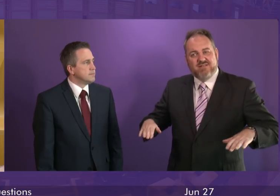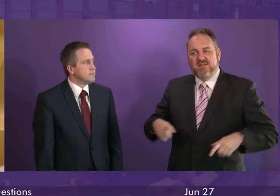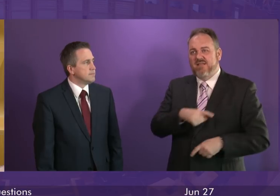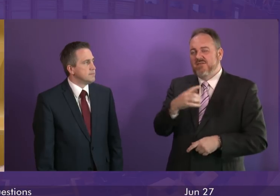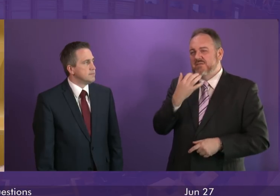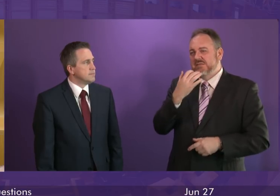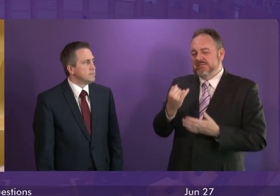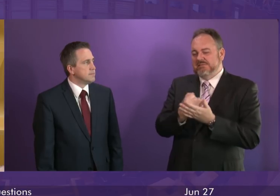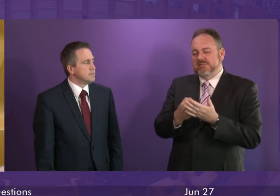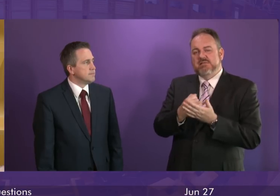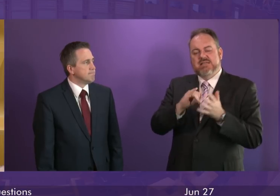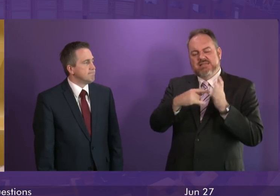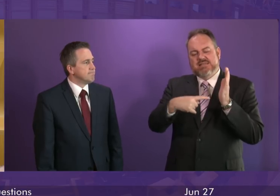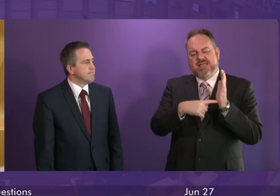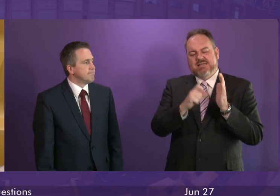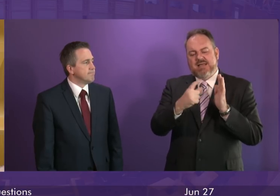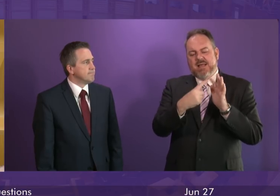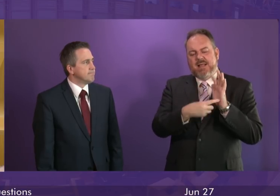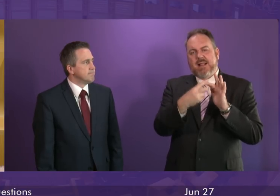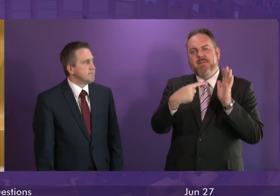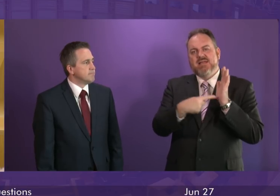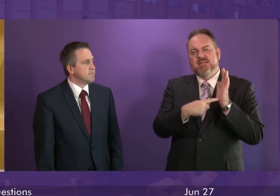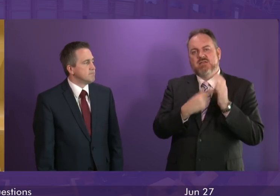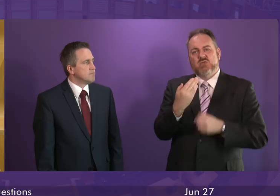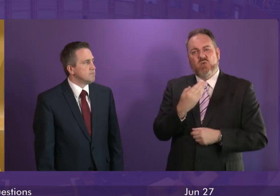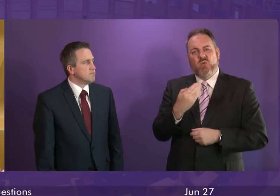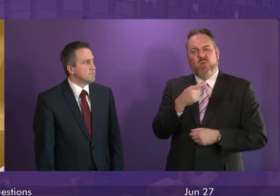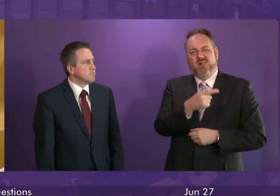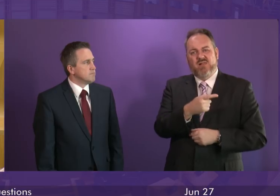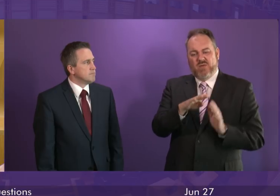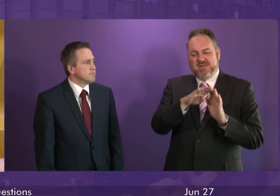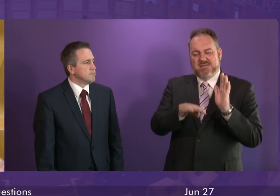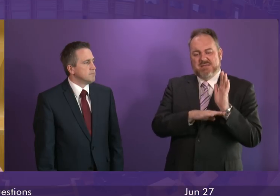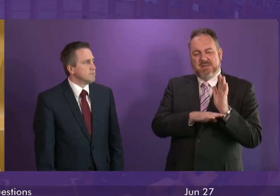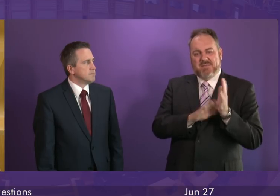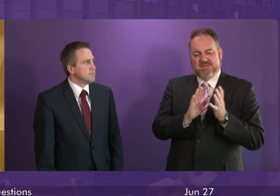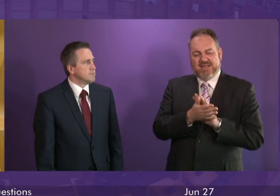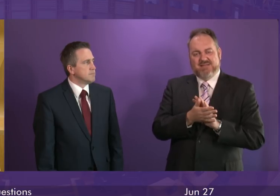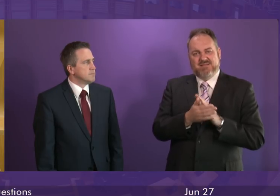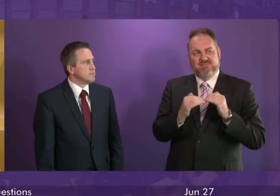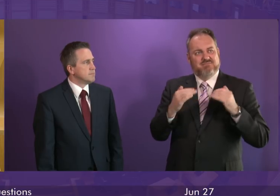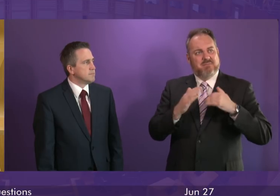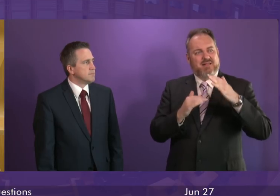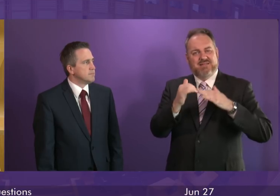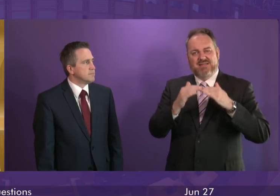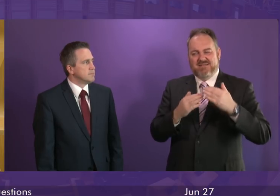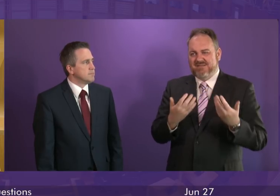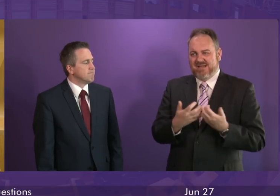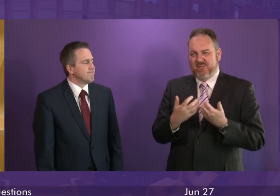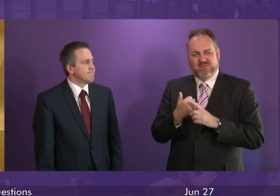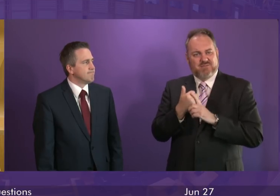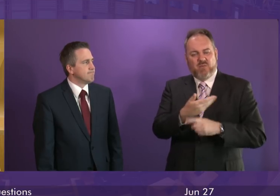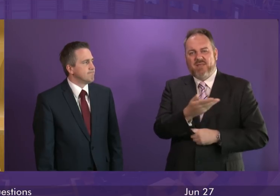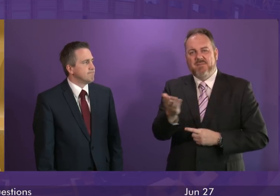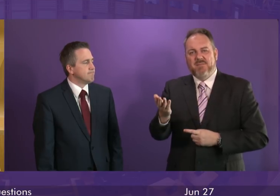substandard St Clement's School for those with additional needs, which wasn't even on the list for replacement. Can the First Minister tell me